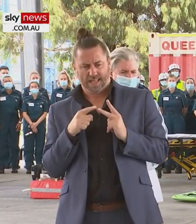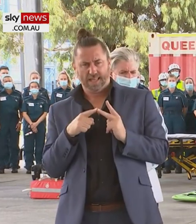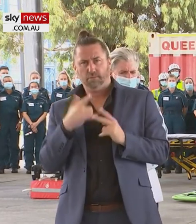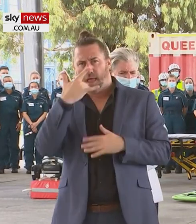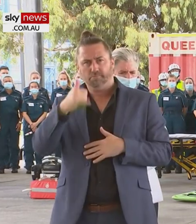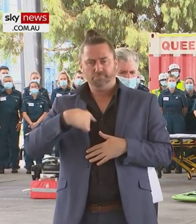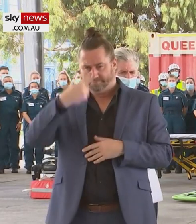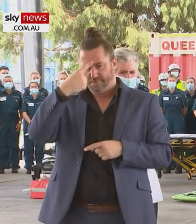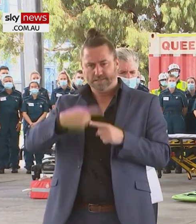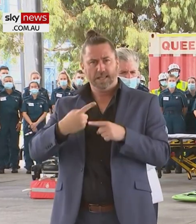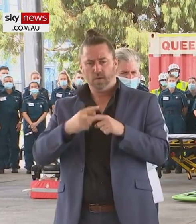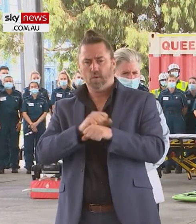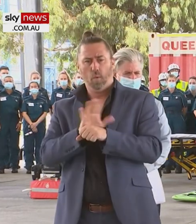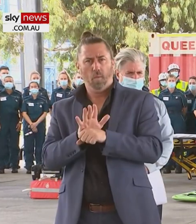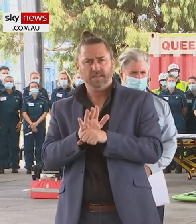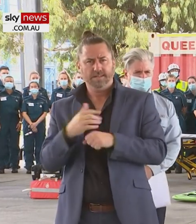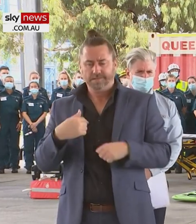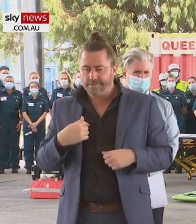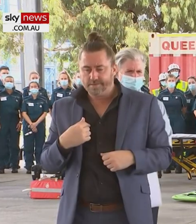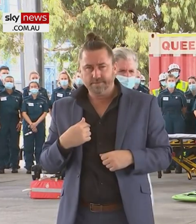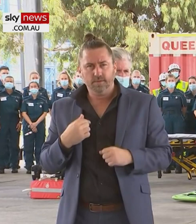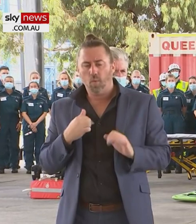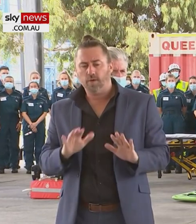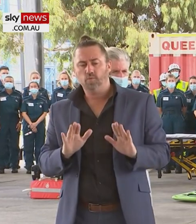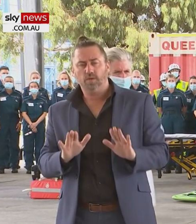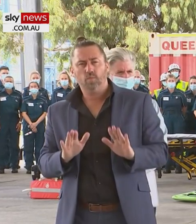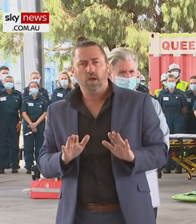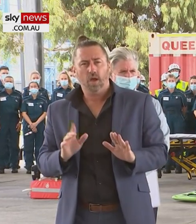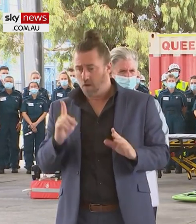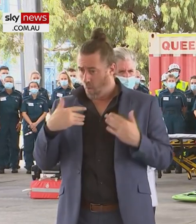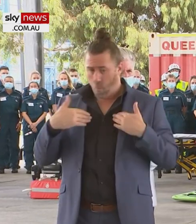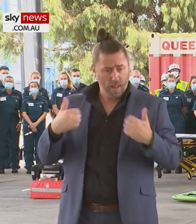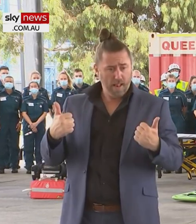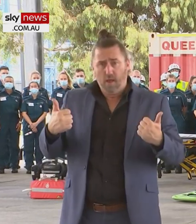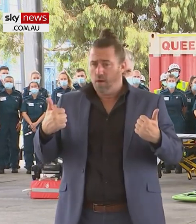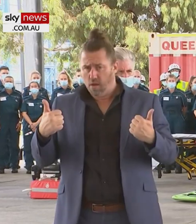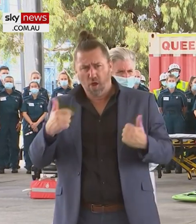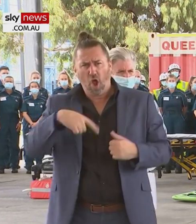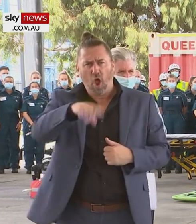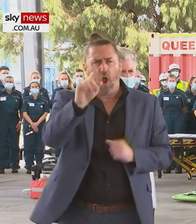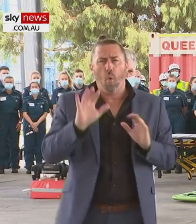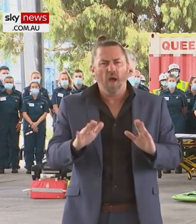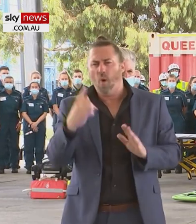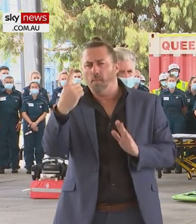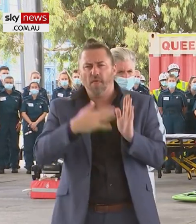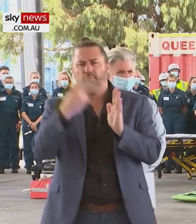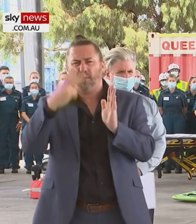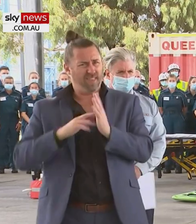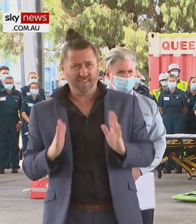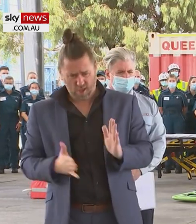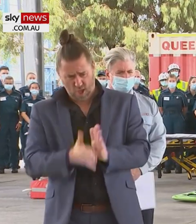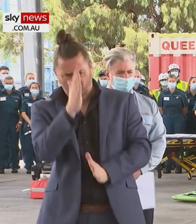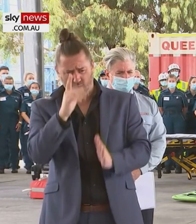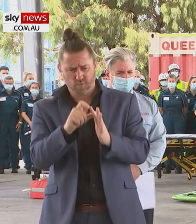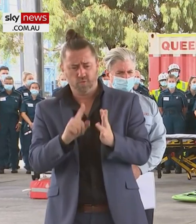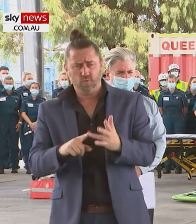symptoms have gone and you are healthy again, you can come forward and get your second jab. And, of course,